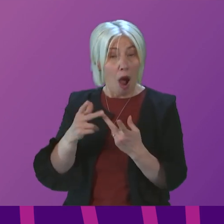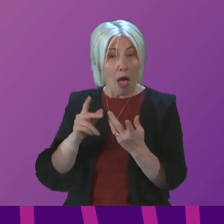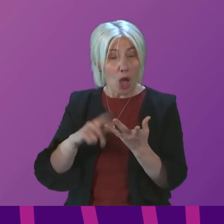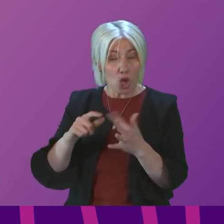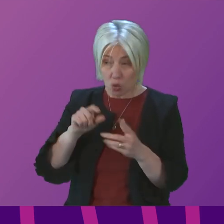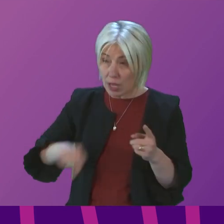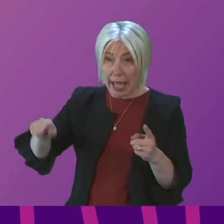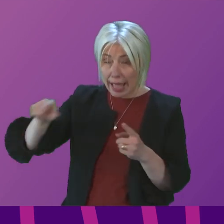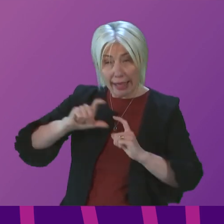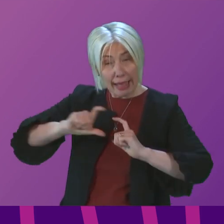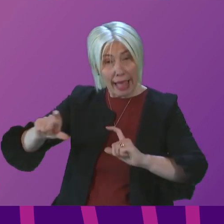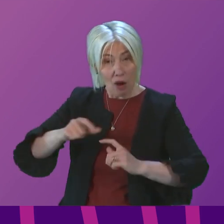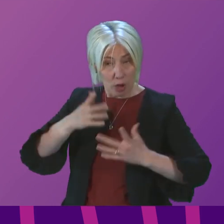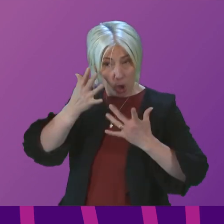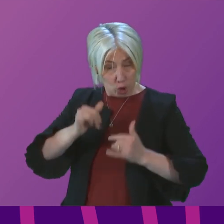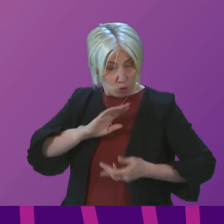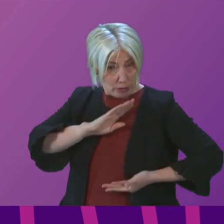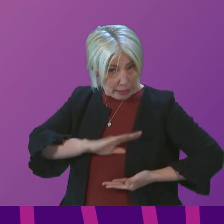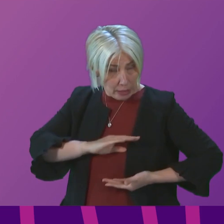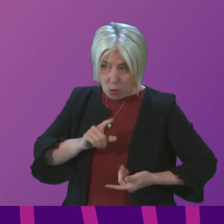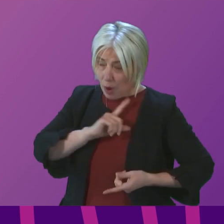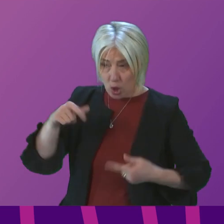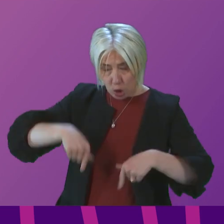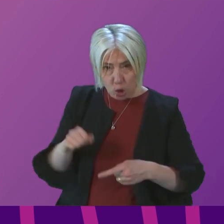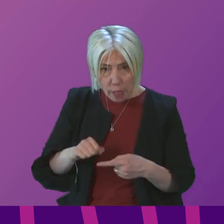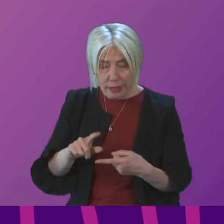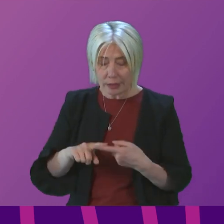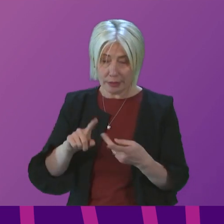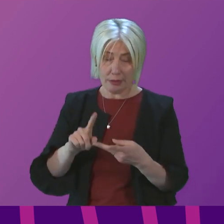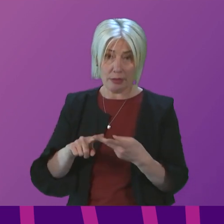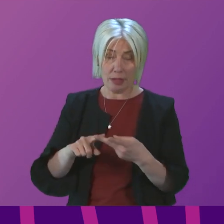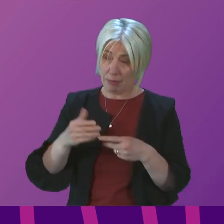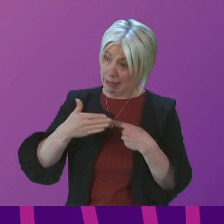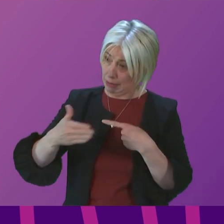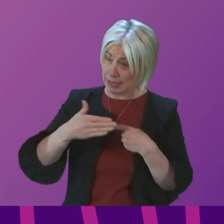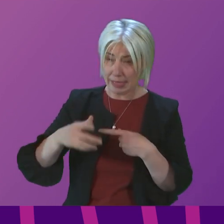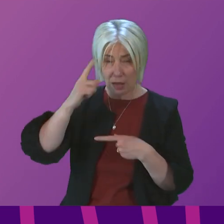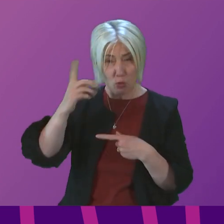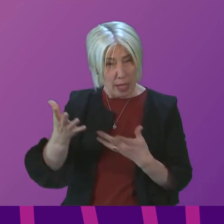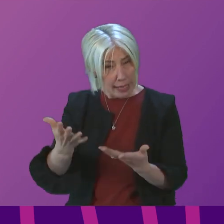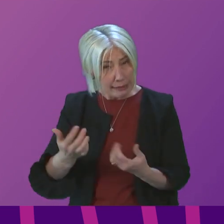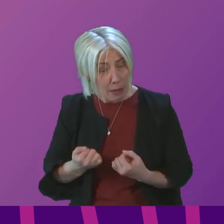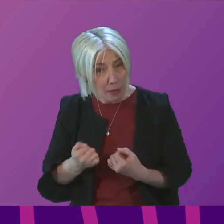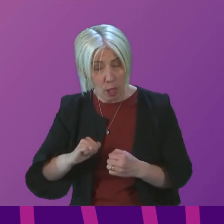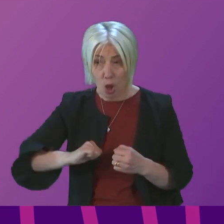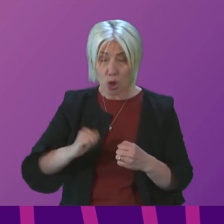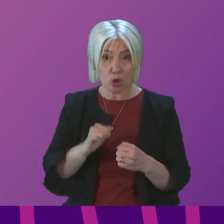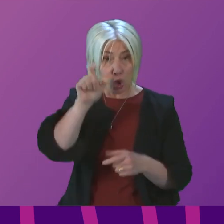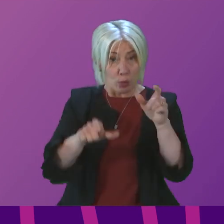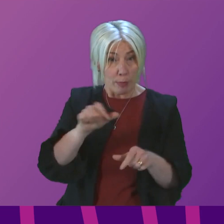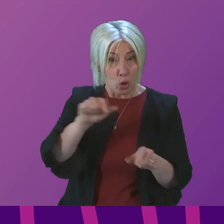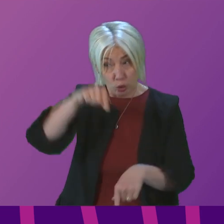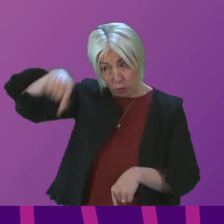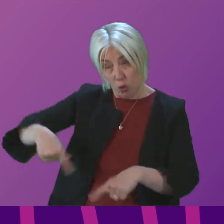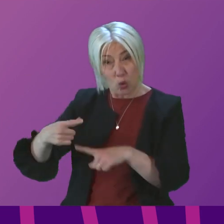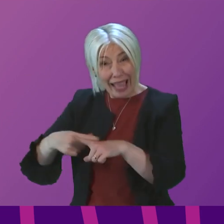can continue to screen, why can Scotland not do it? In the meantime, does the First Minister think it is acceptable that Scots should have to travel to